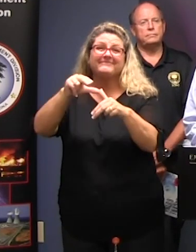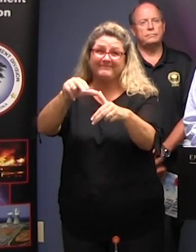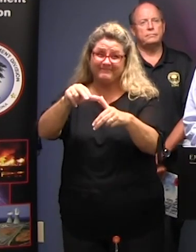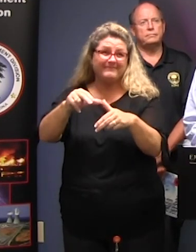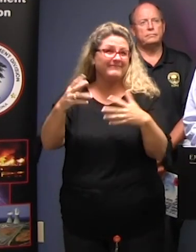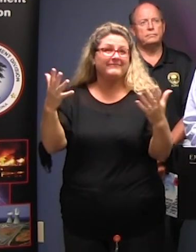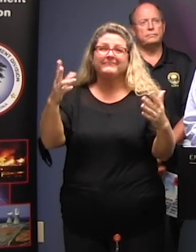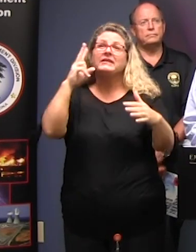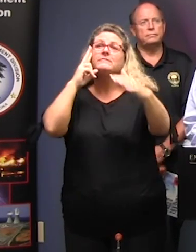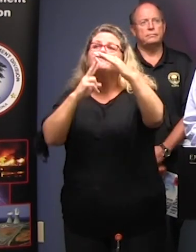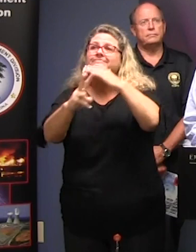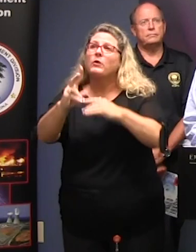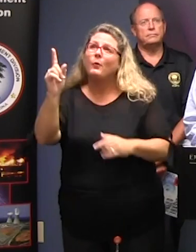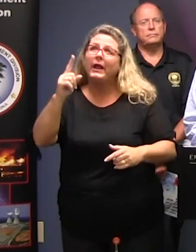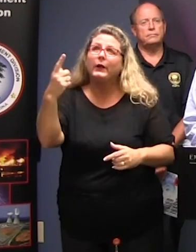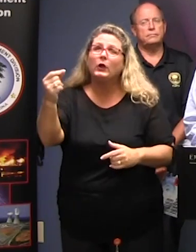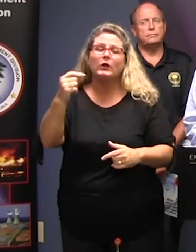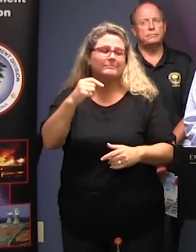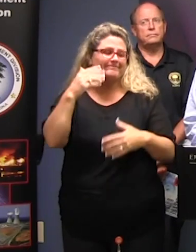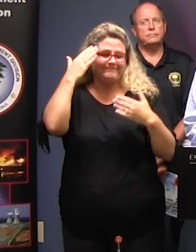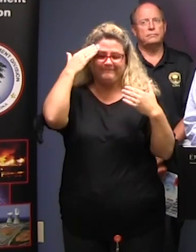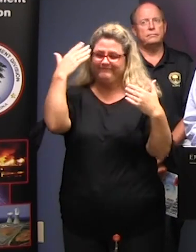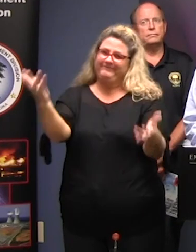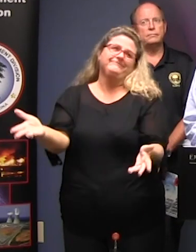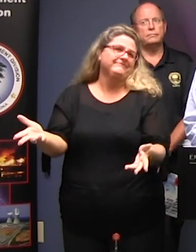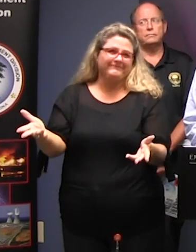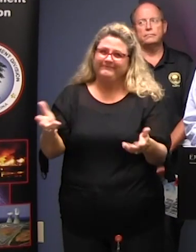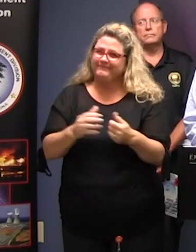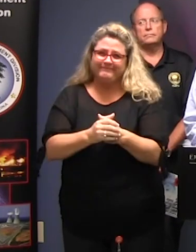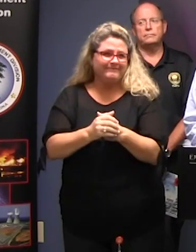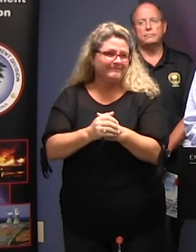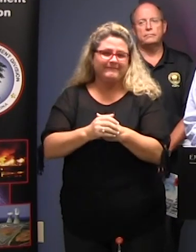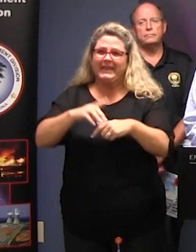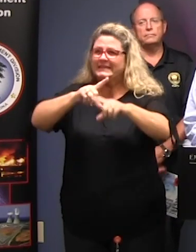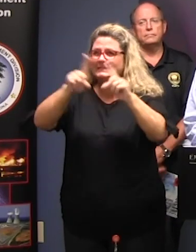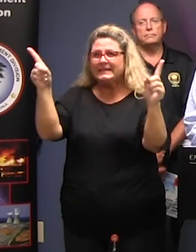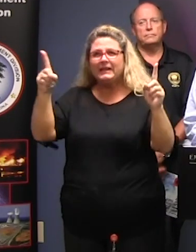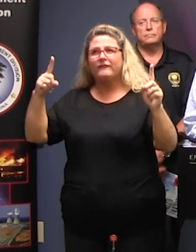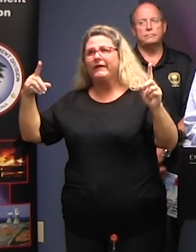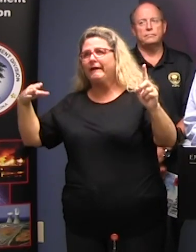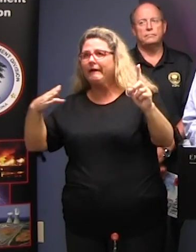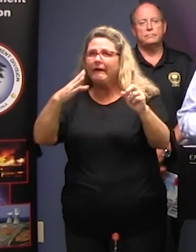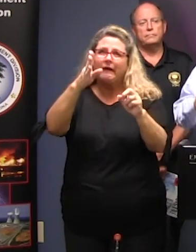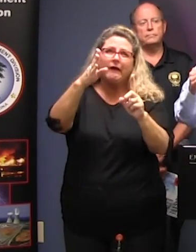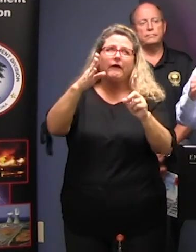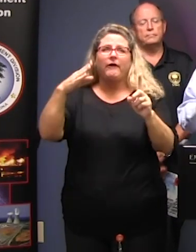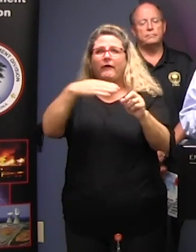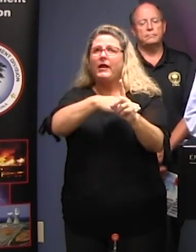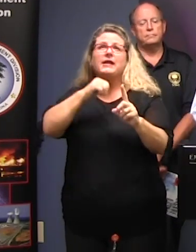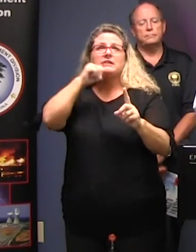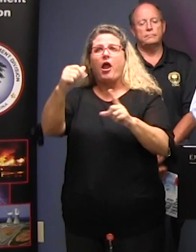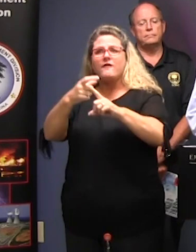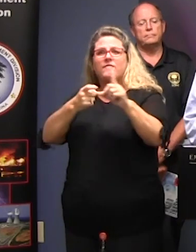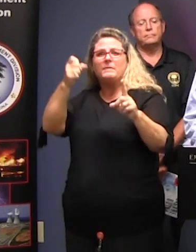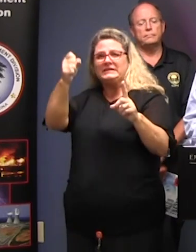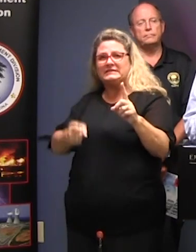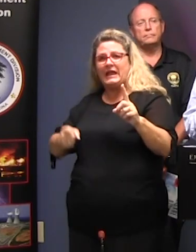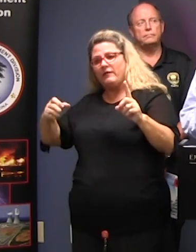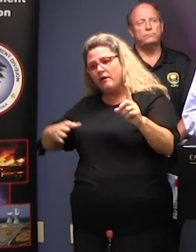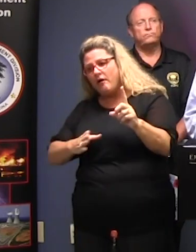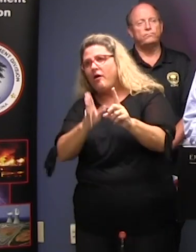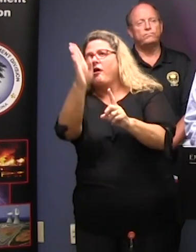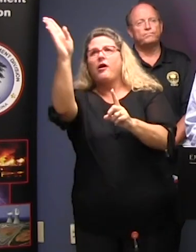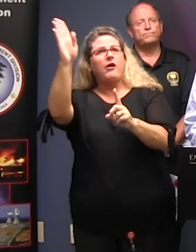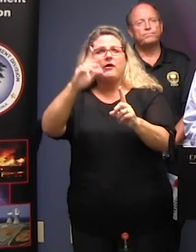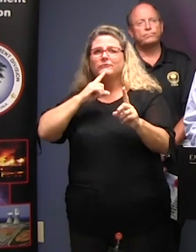unpredictable hurricane it's coming in at a different angle from usual it's not coming down from the south and coming